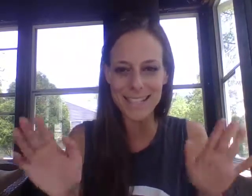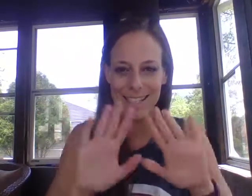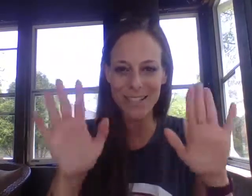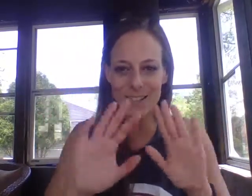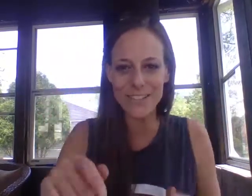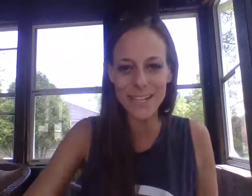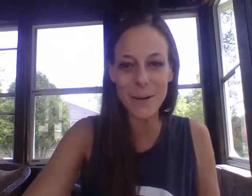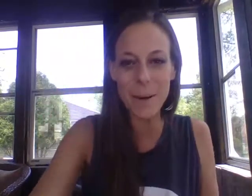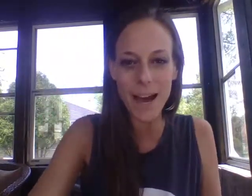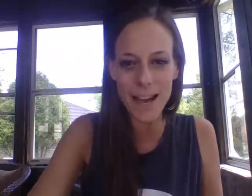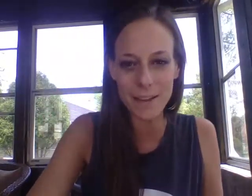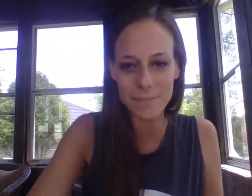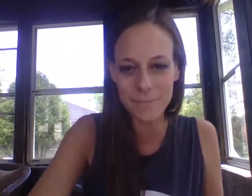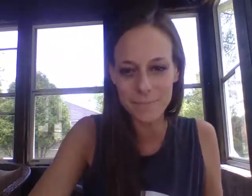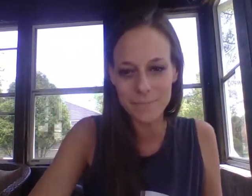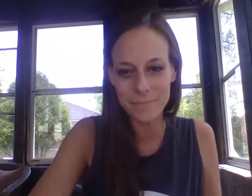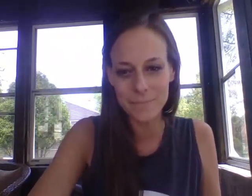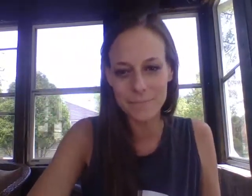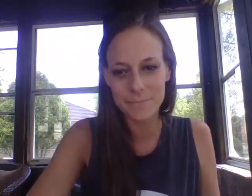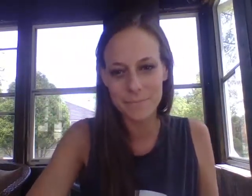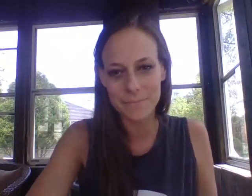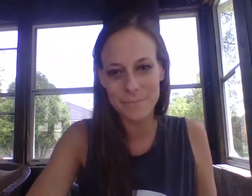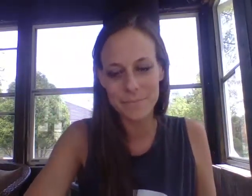talk to you later bye you you